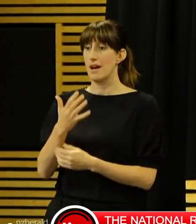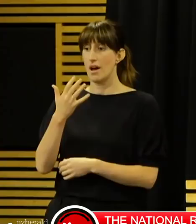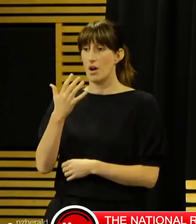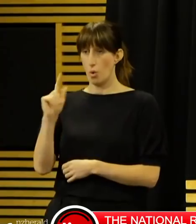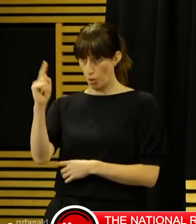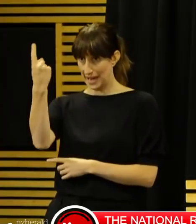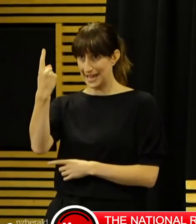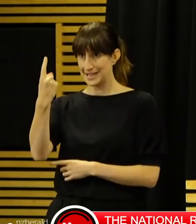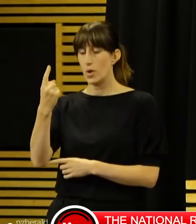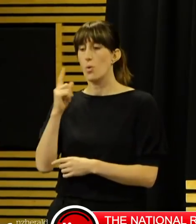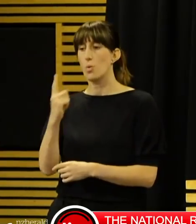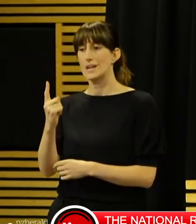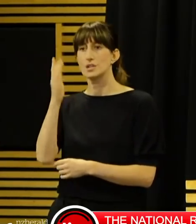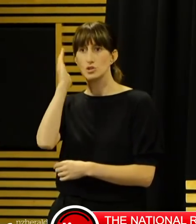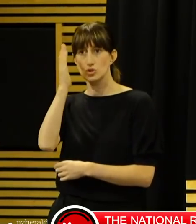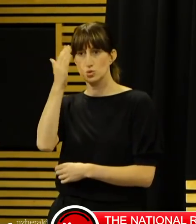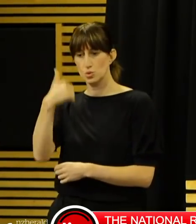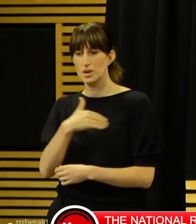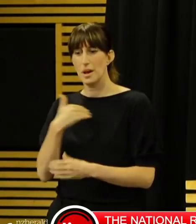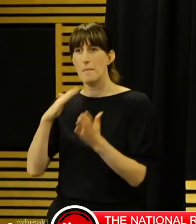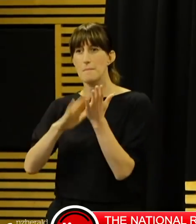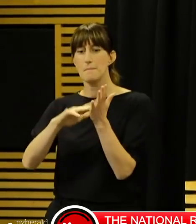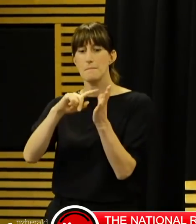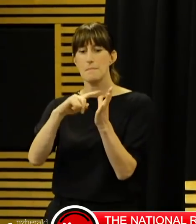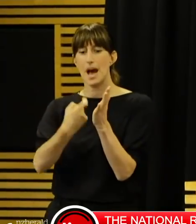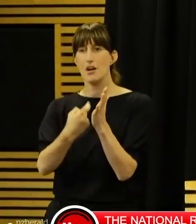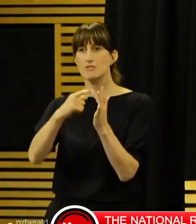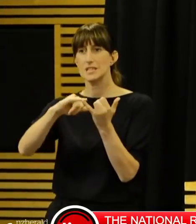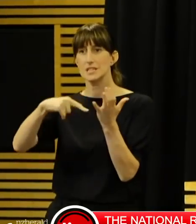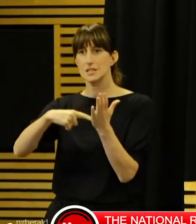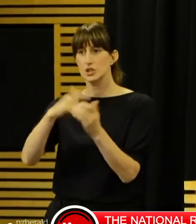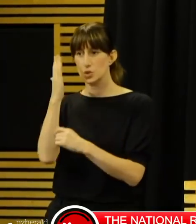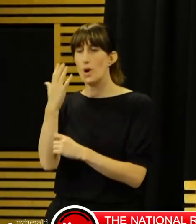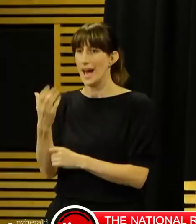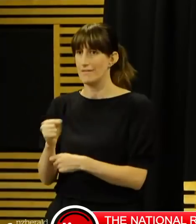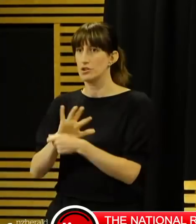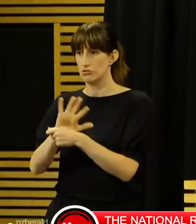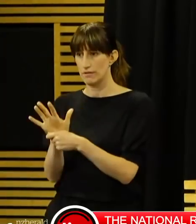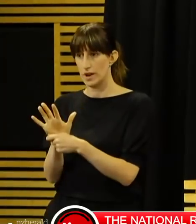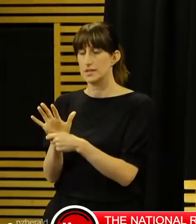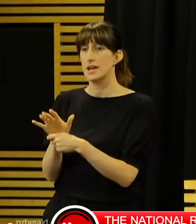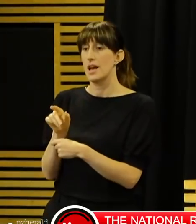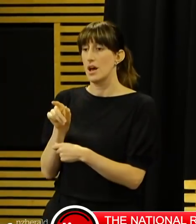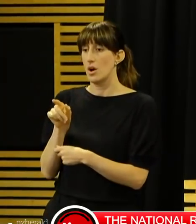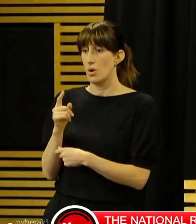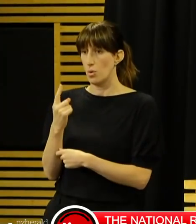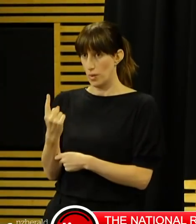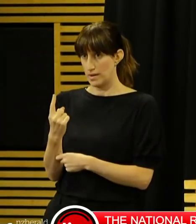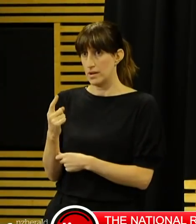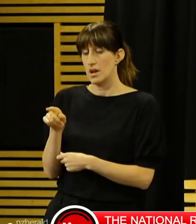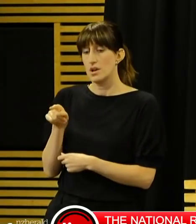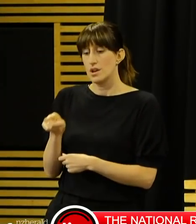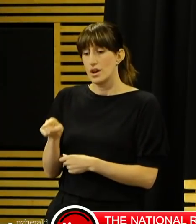is closed and has been closed all week, and all students and staff are being managed as close contacts. This means they